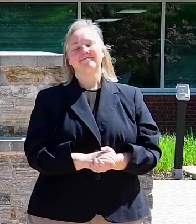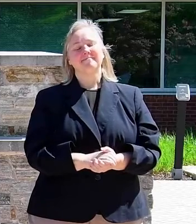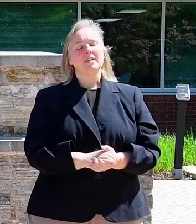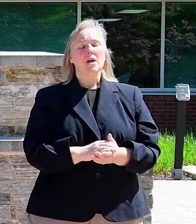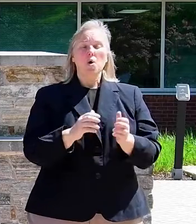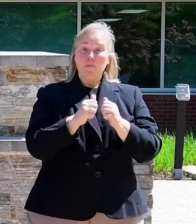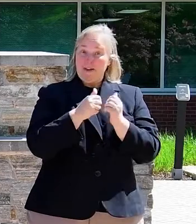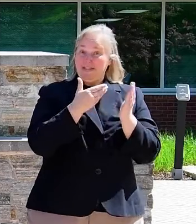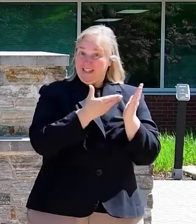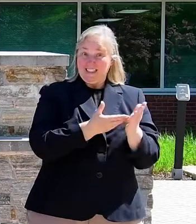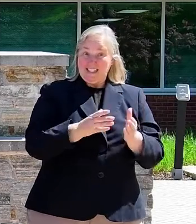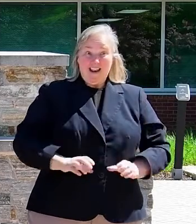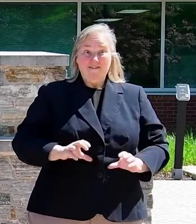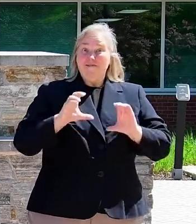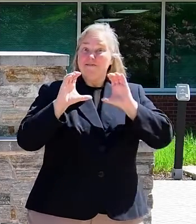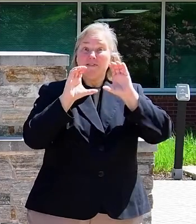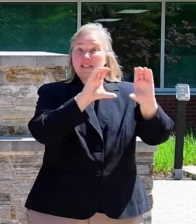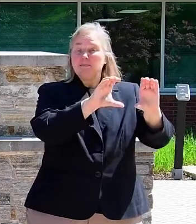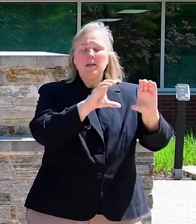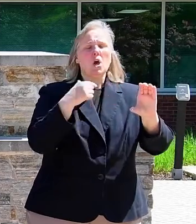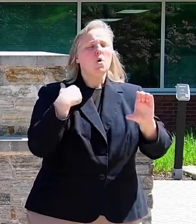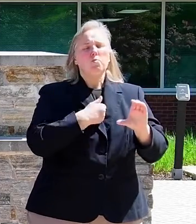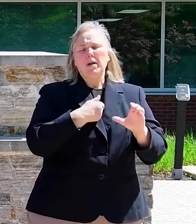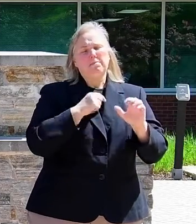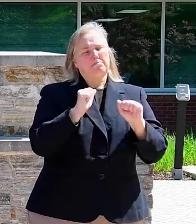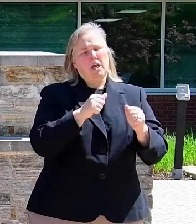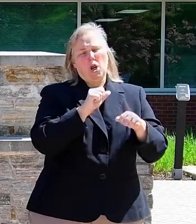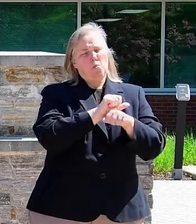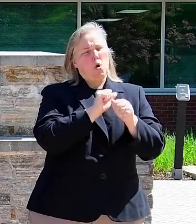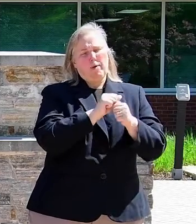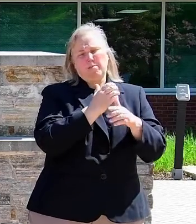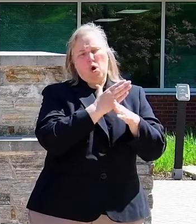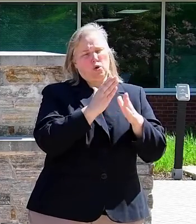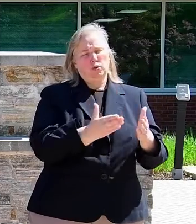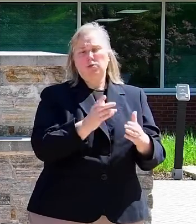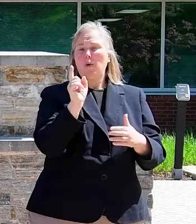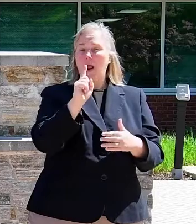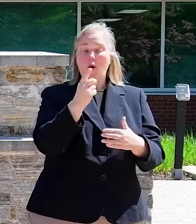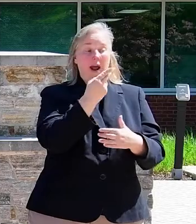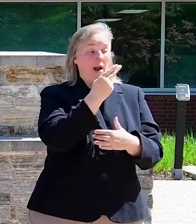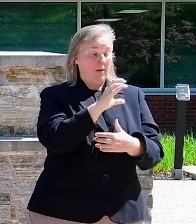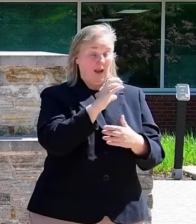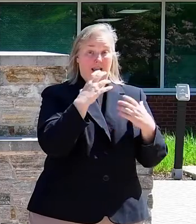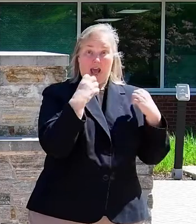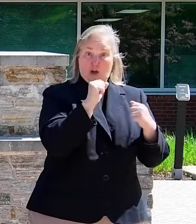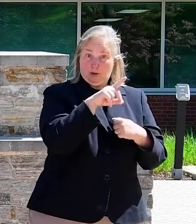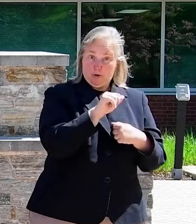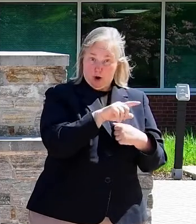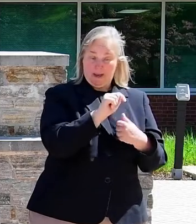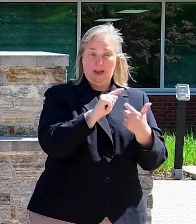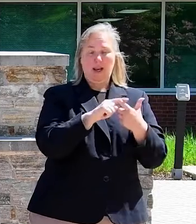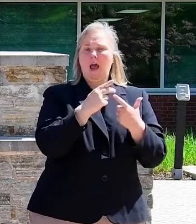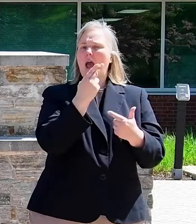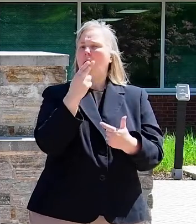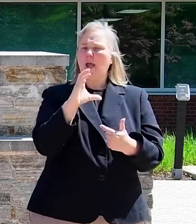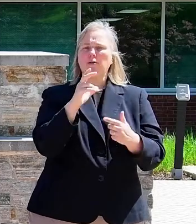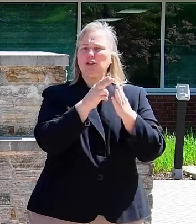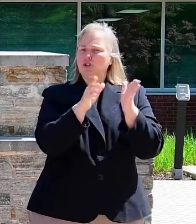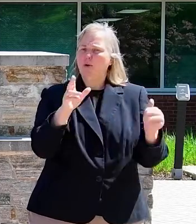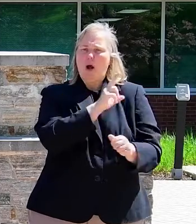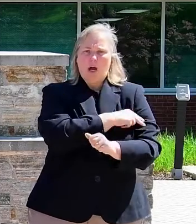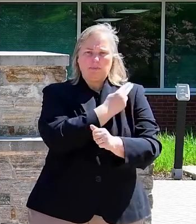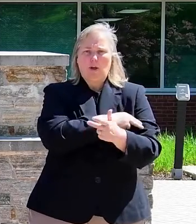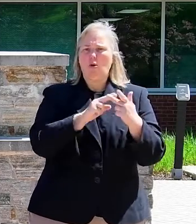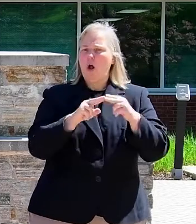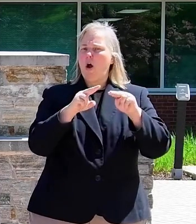With this investment, we will be able to work with our partners at the Howard County Health Department, Howard County General Hospital, the